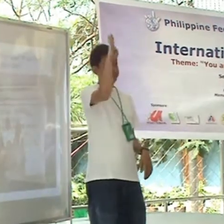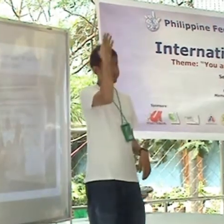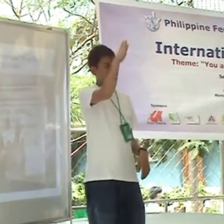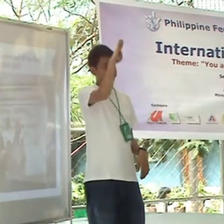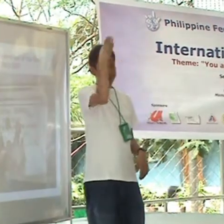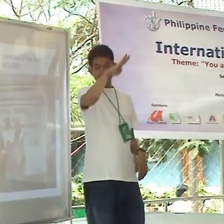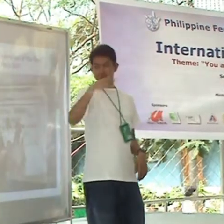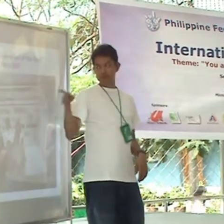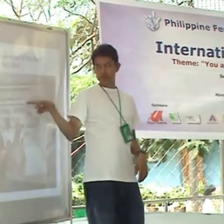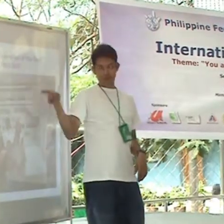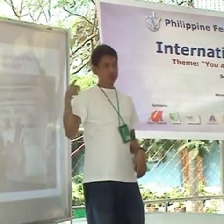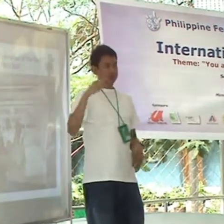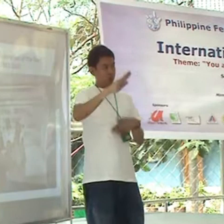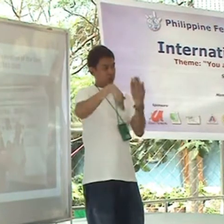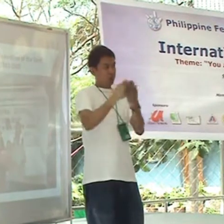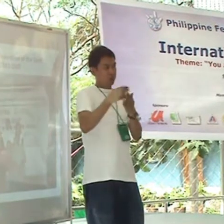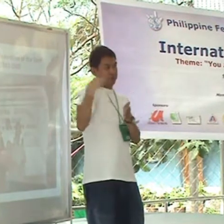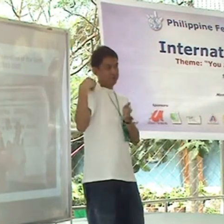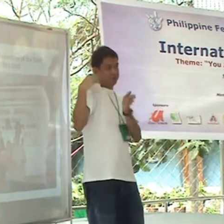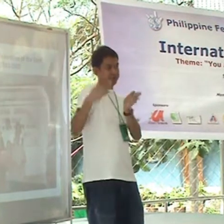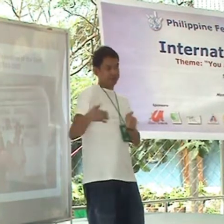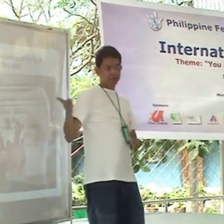to 2007, was Julius.